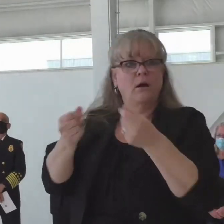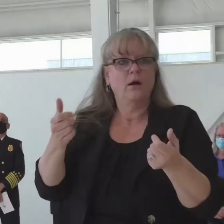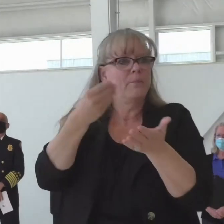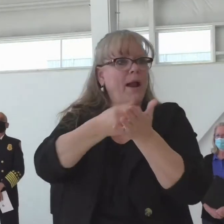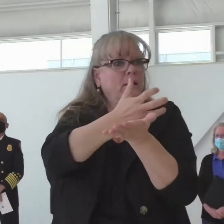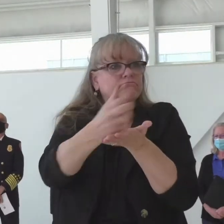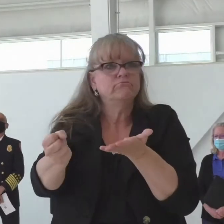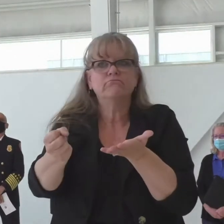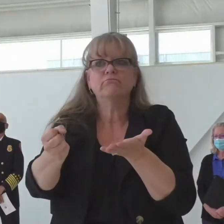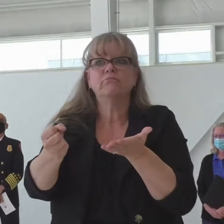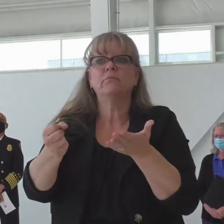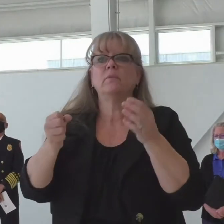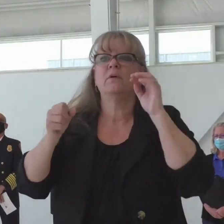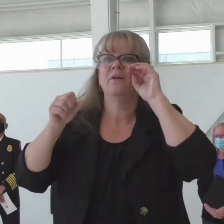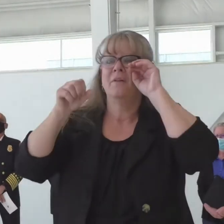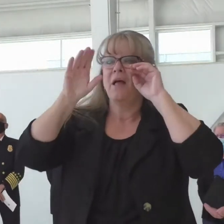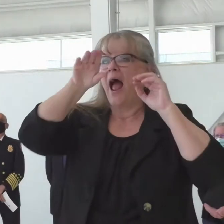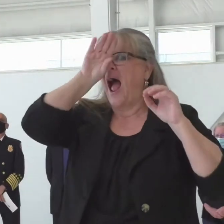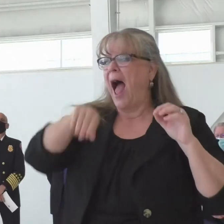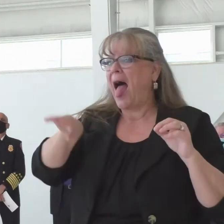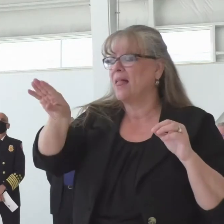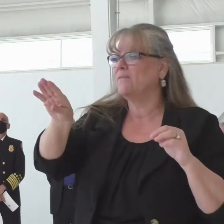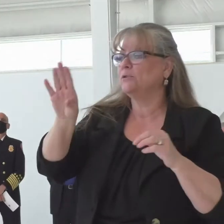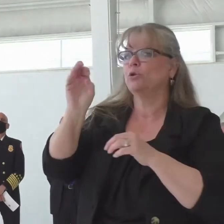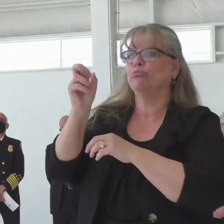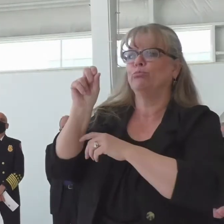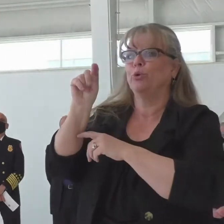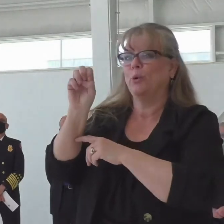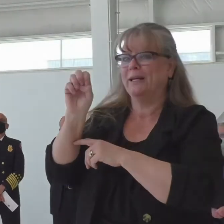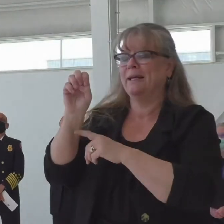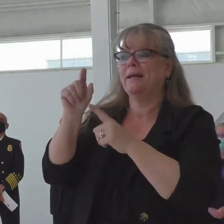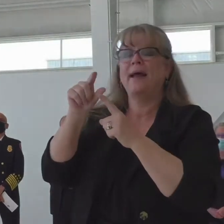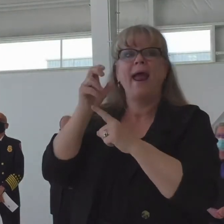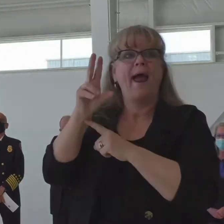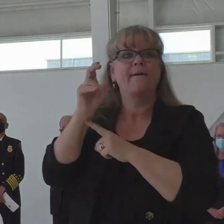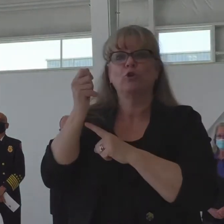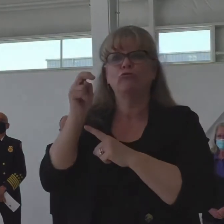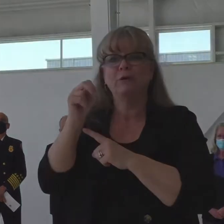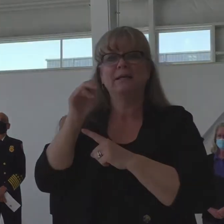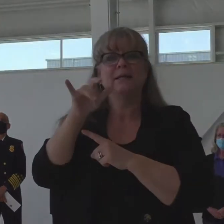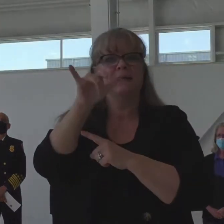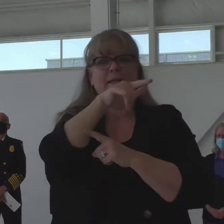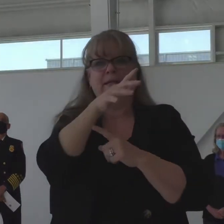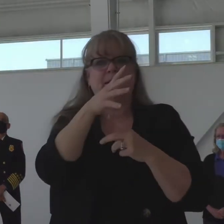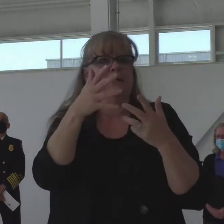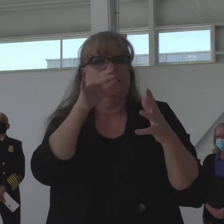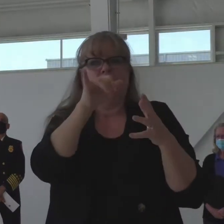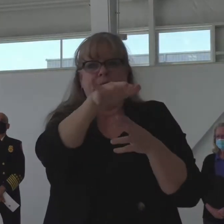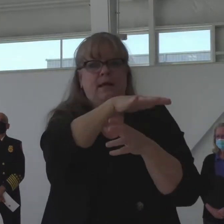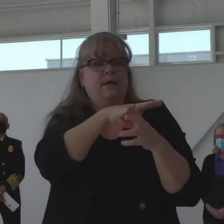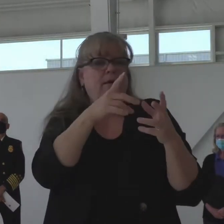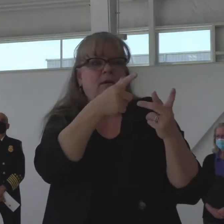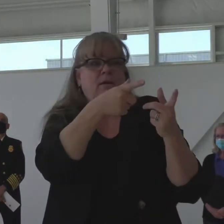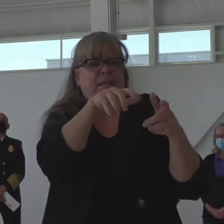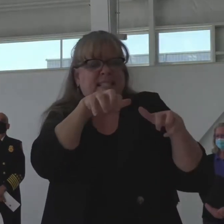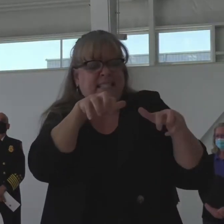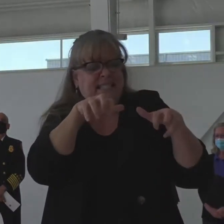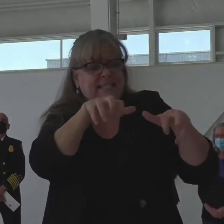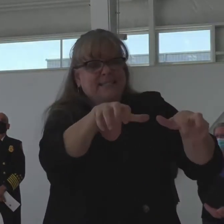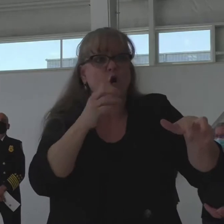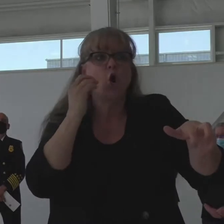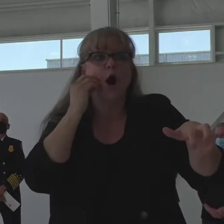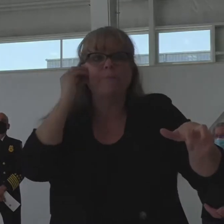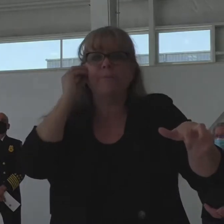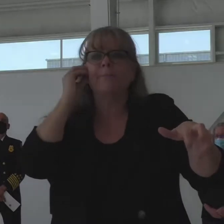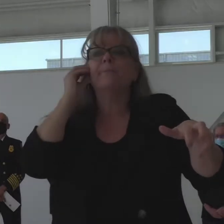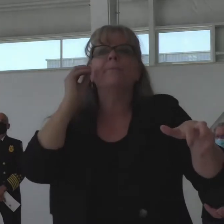up in Evergreen. Evergreen is not a place we want to have fire on the landscape, there's too many homes up there. But we were able to do aggressive initial